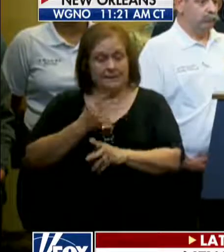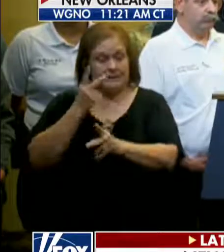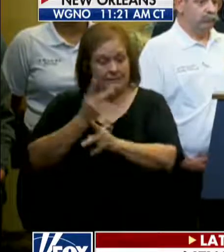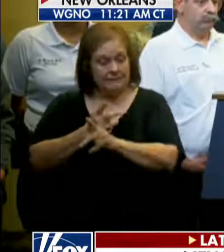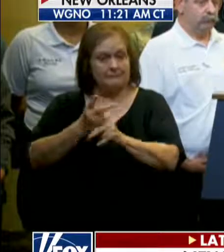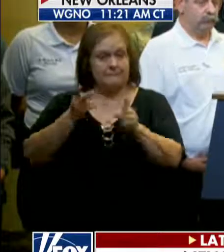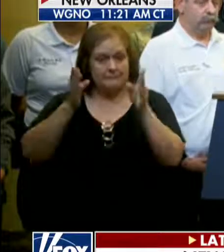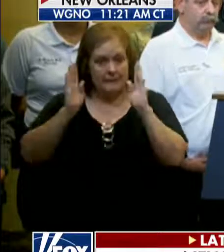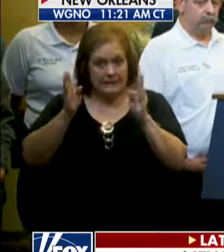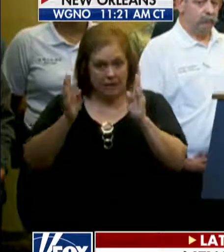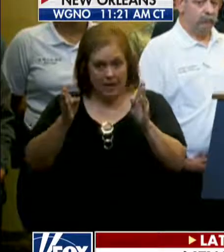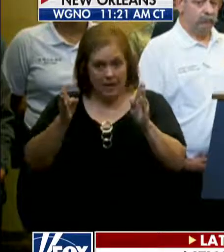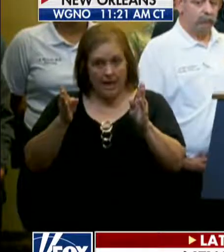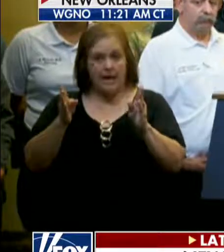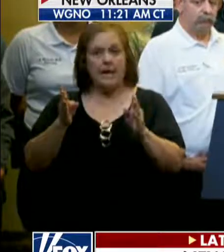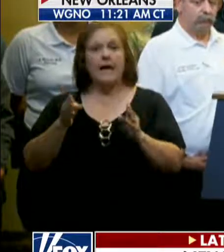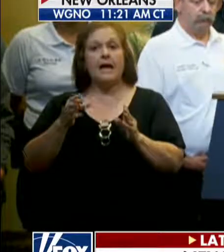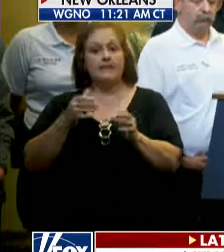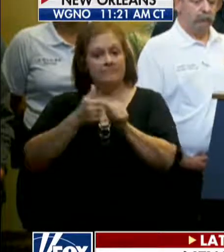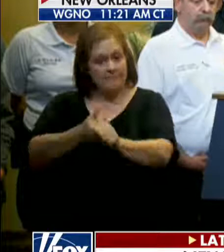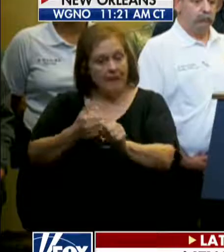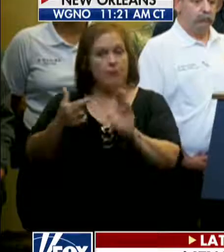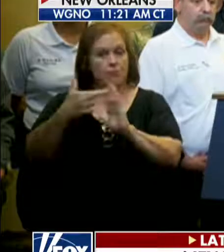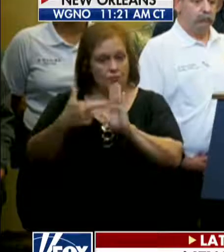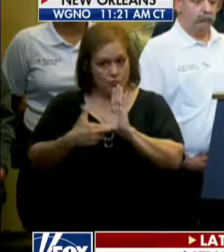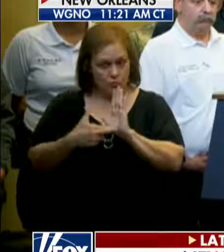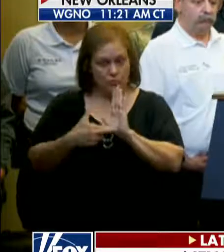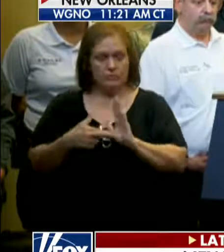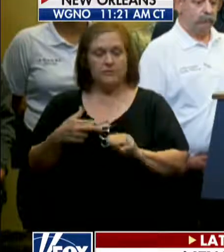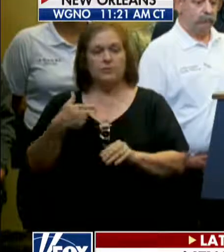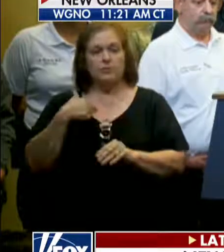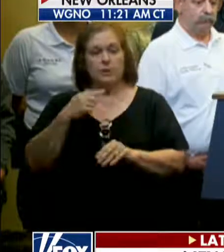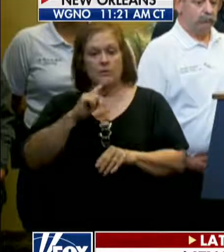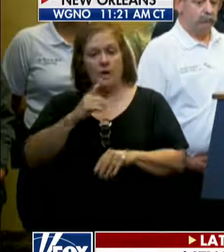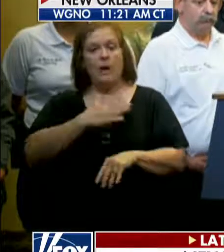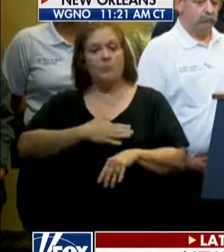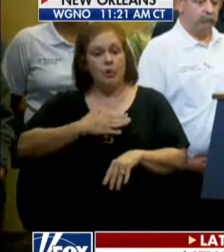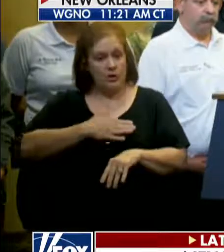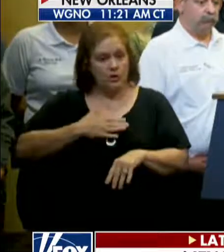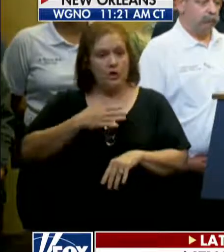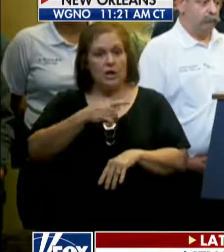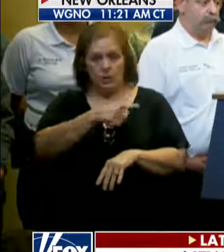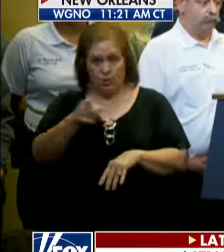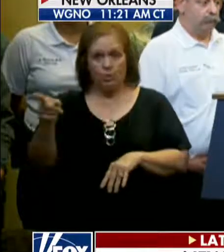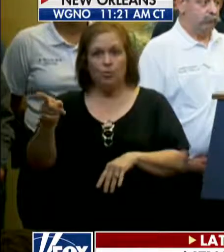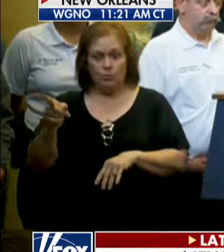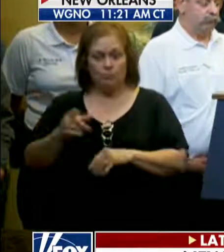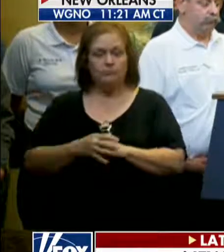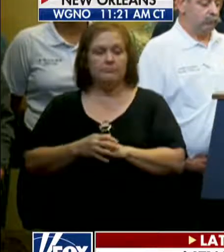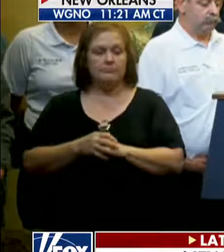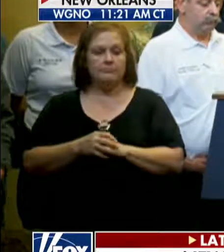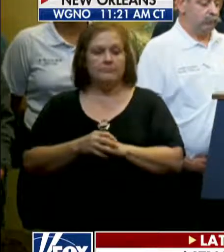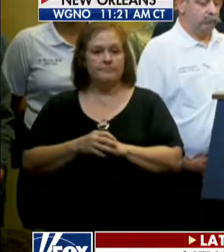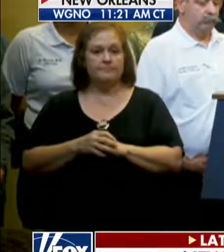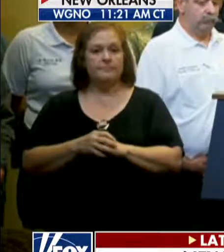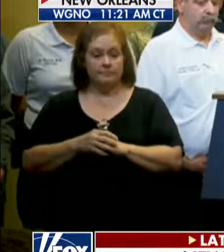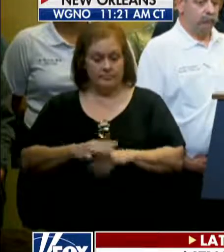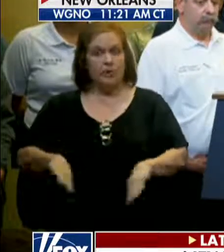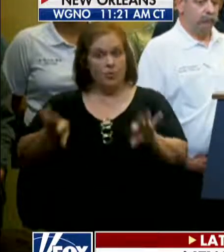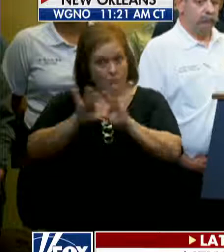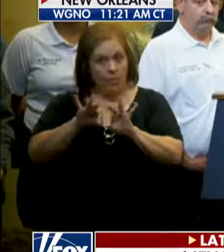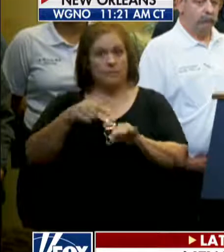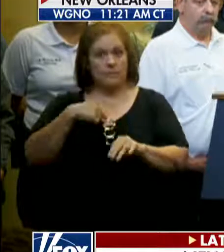and react accordingly. And we appreciate you so much, I have to say. And it's worth